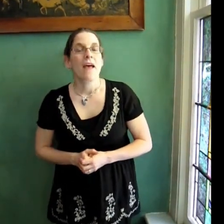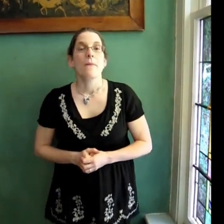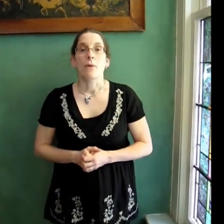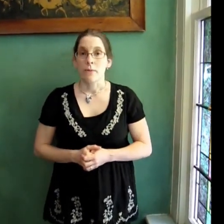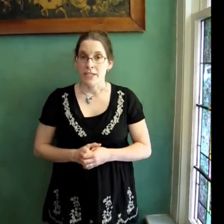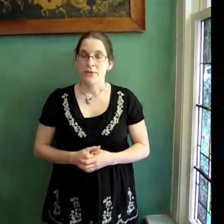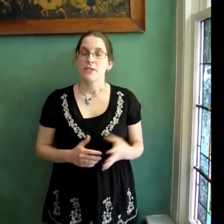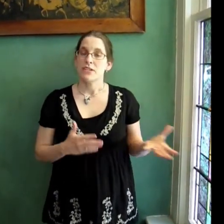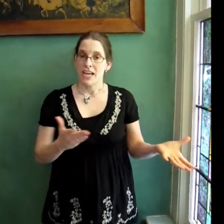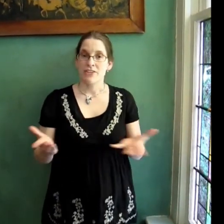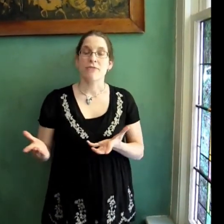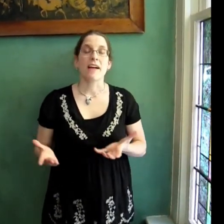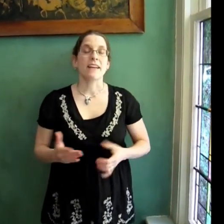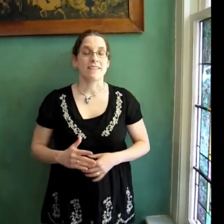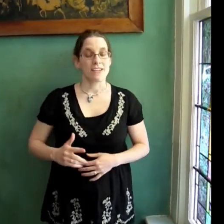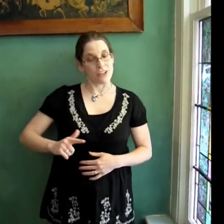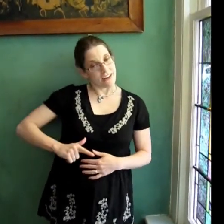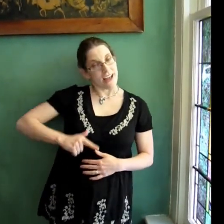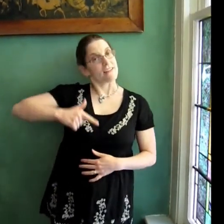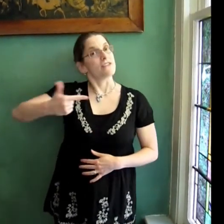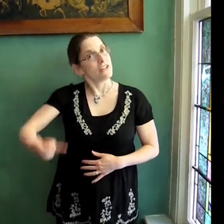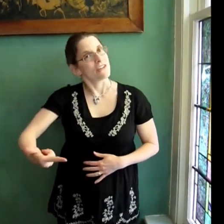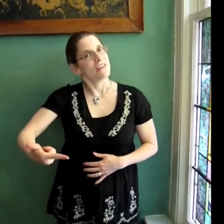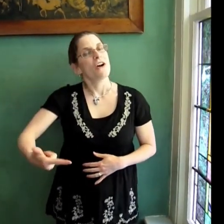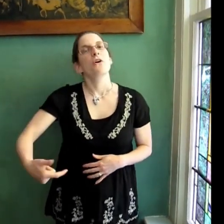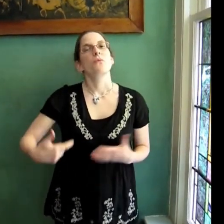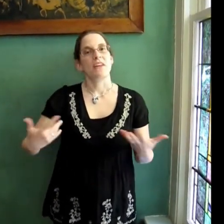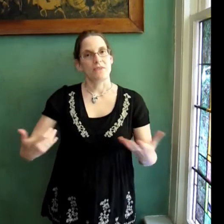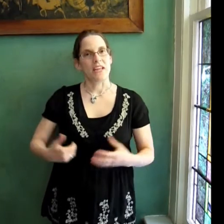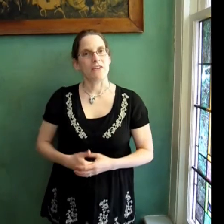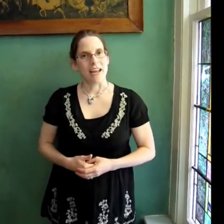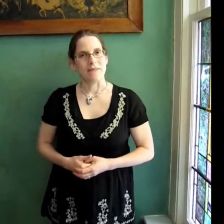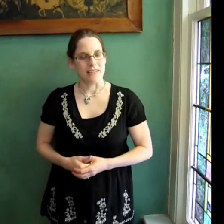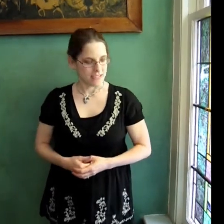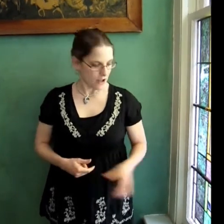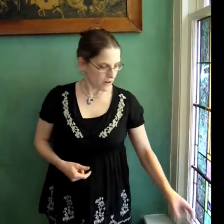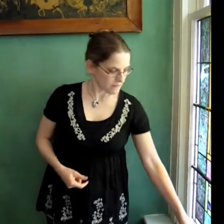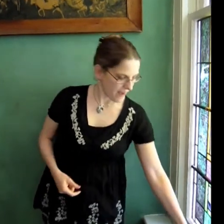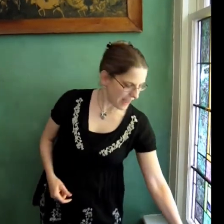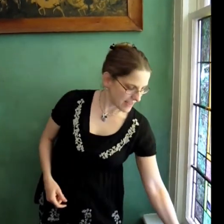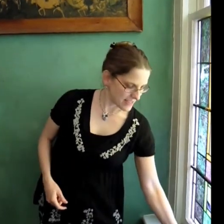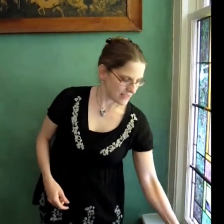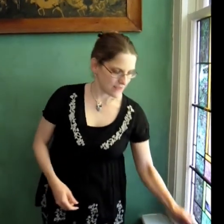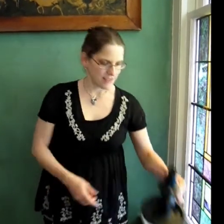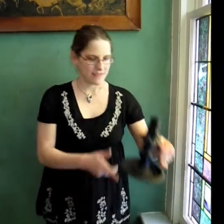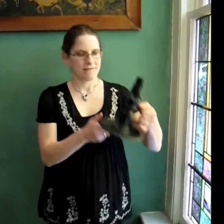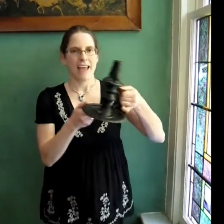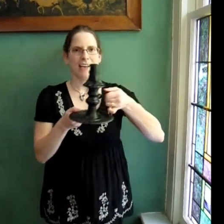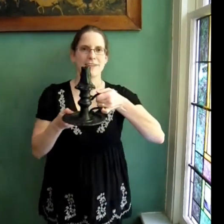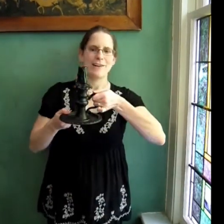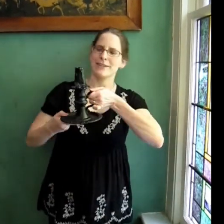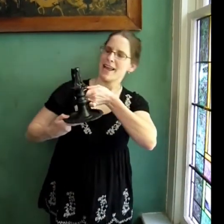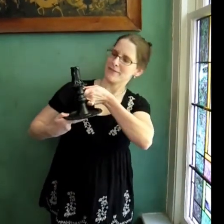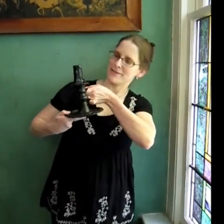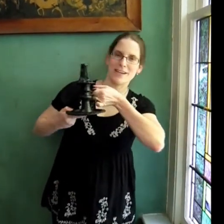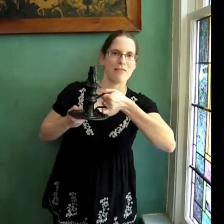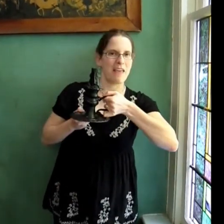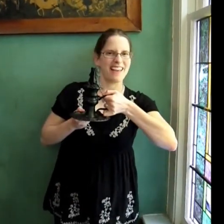But what we do is we change it around and as each child has a turn, we use their names in the song. I like to use this cast iron candlestick thing